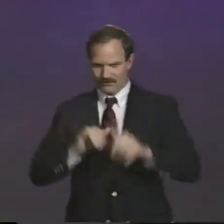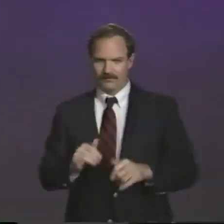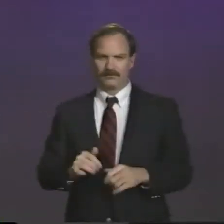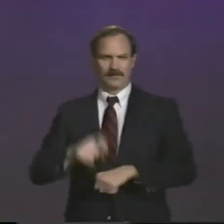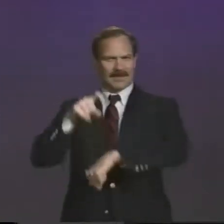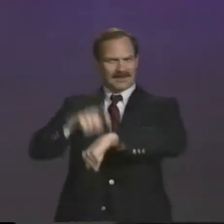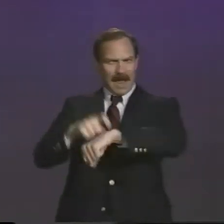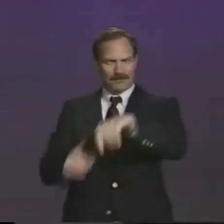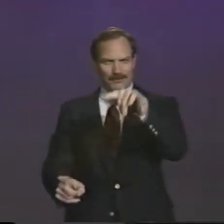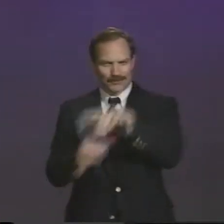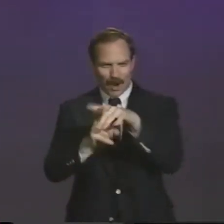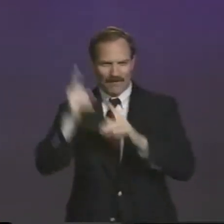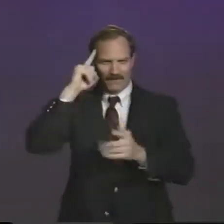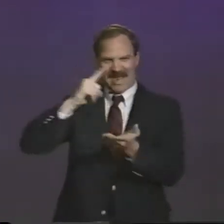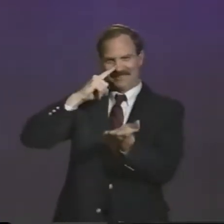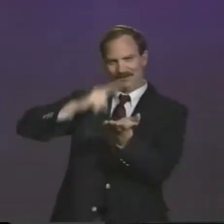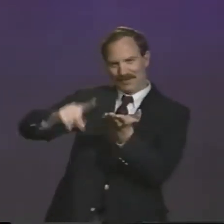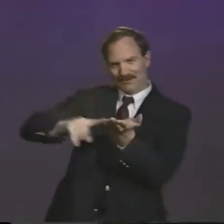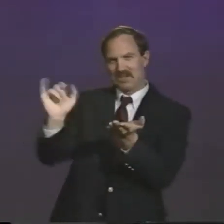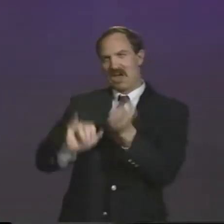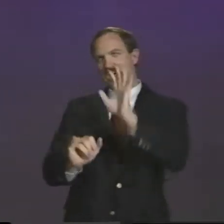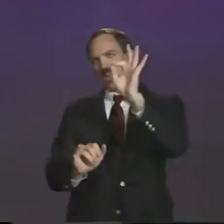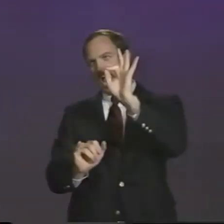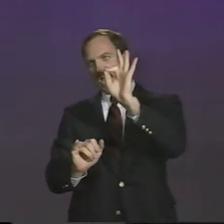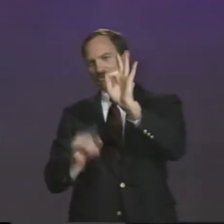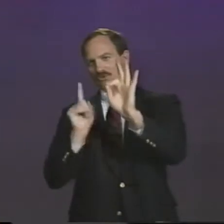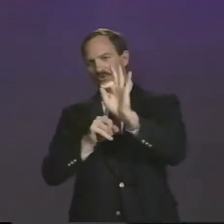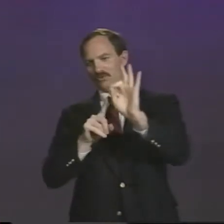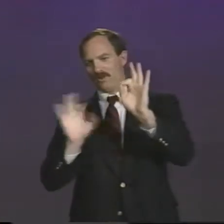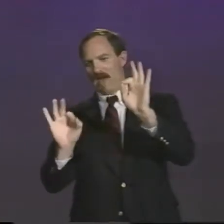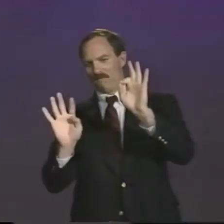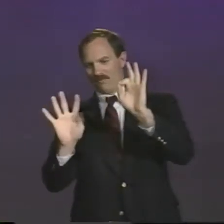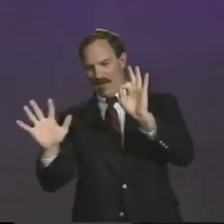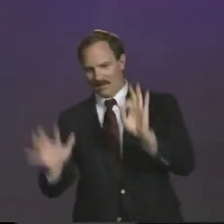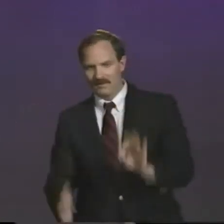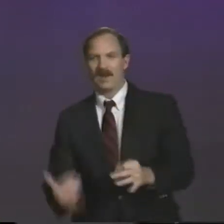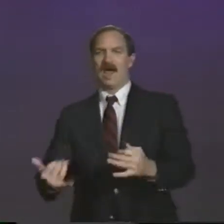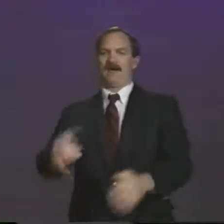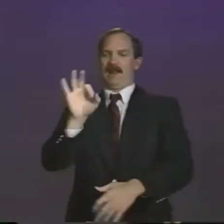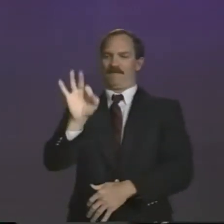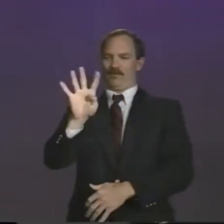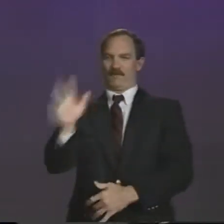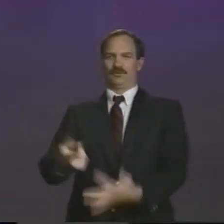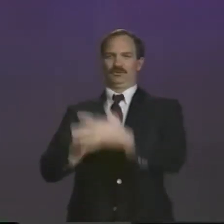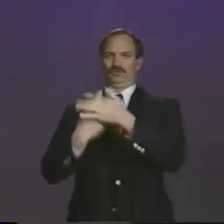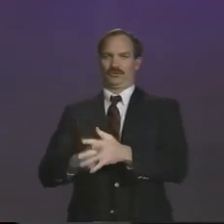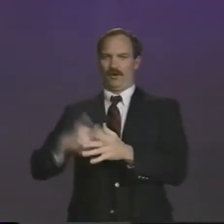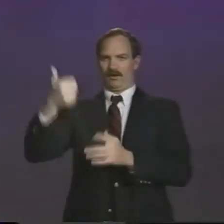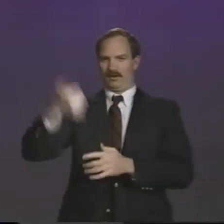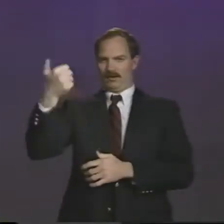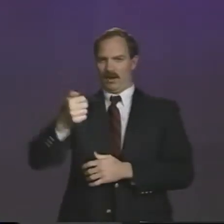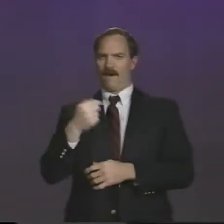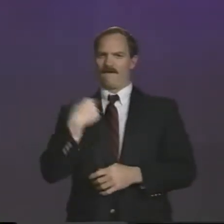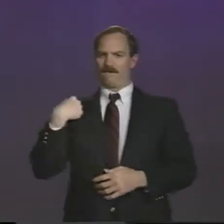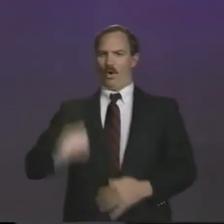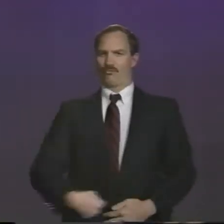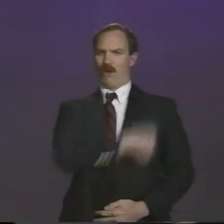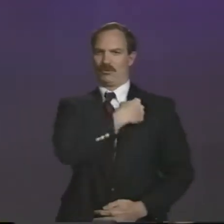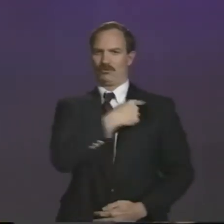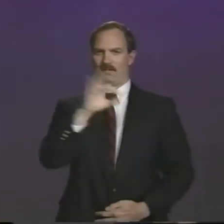to make sure that everyone understands as well as the next man. So we have the check going from 9 to 9.45, and then at 9.45, we